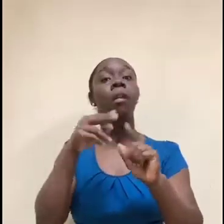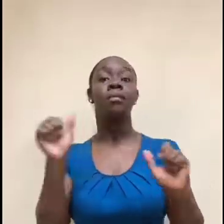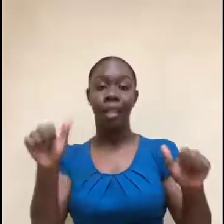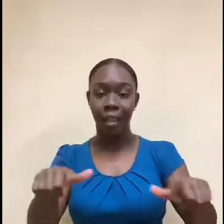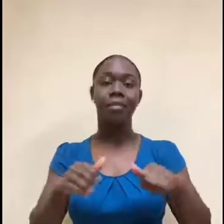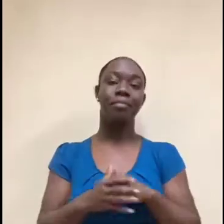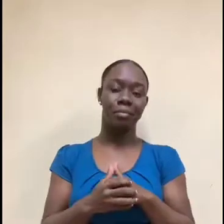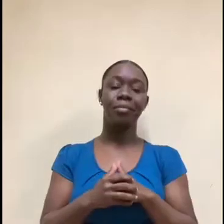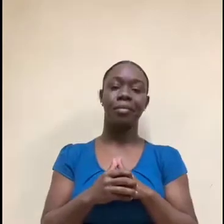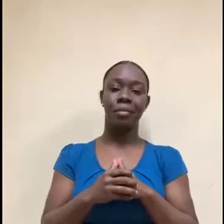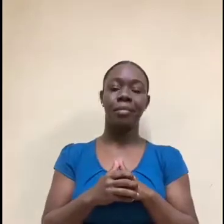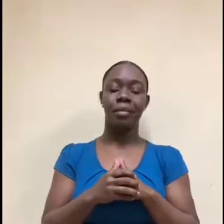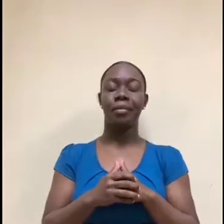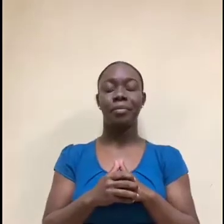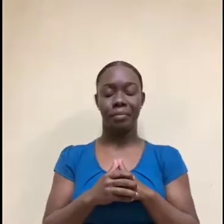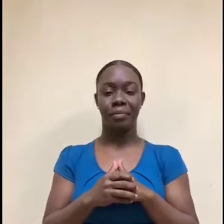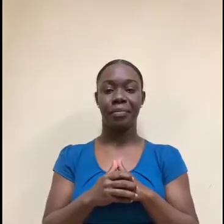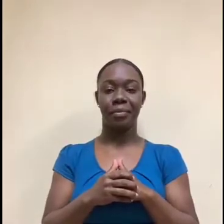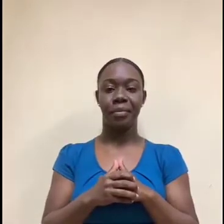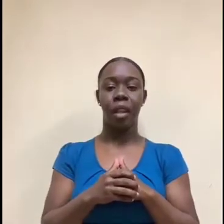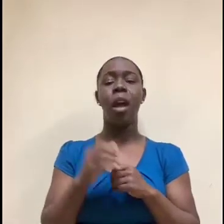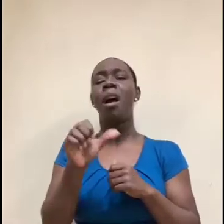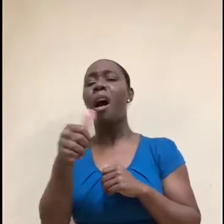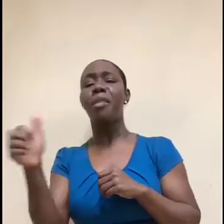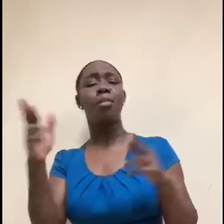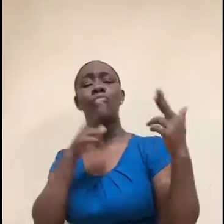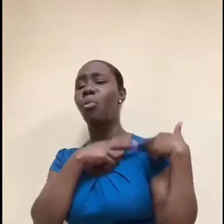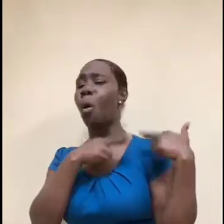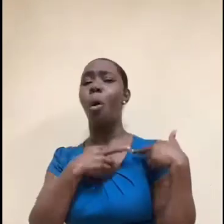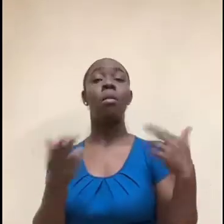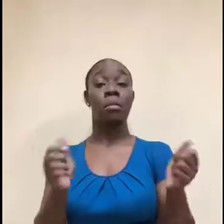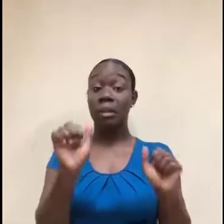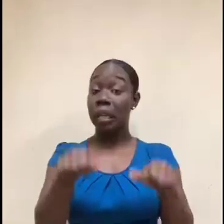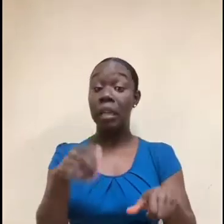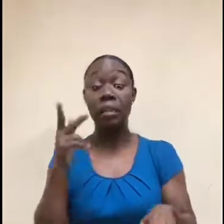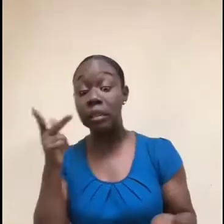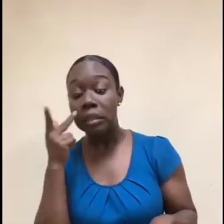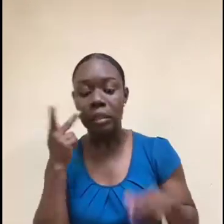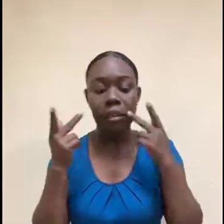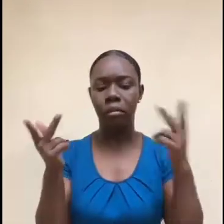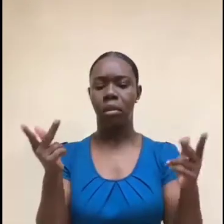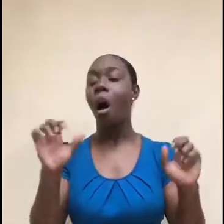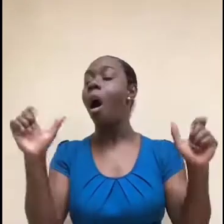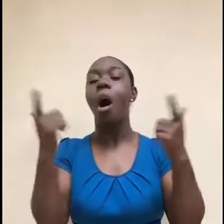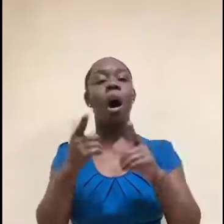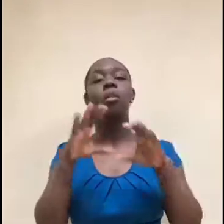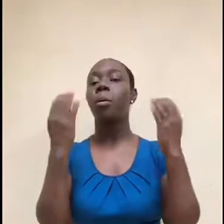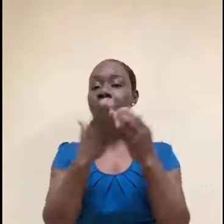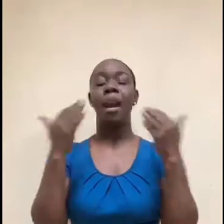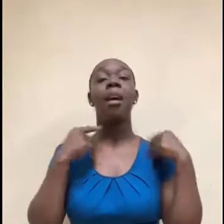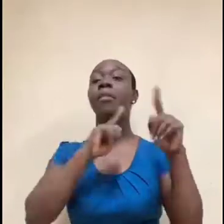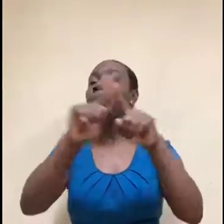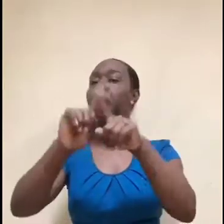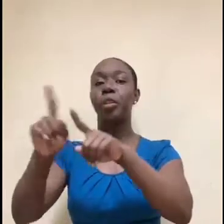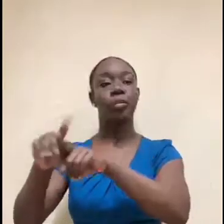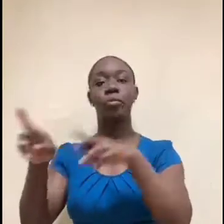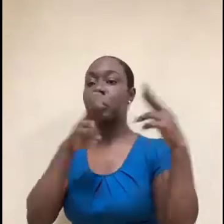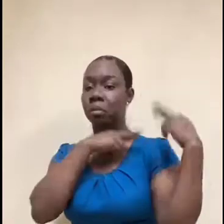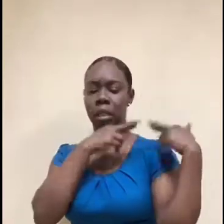out Exabeam. They have other jobs open as well, like many other companies. So look at the website, look at the jobs and see if anything is a good match for your skill